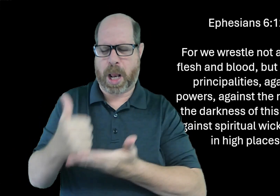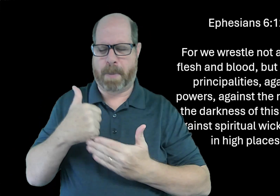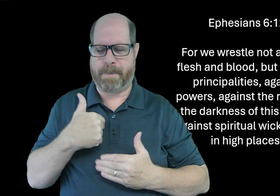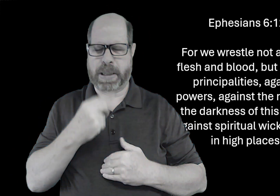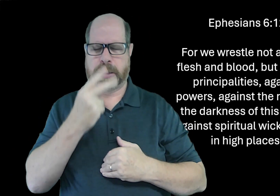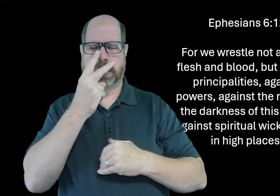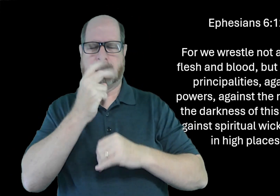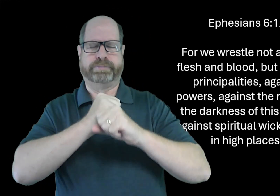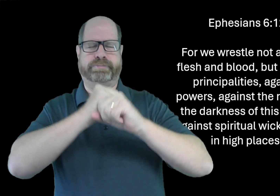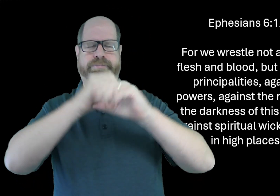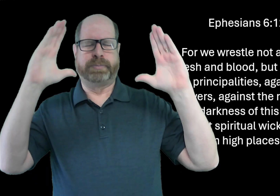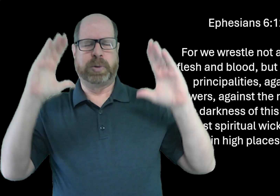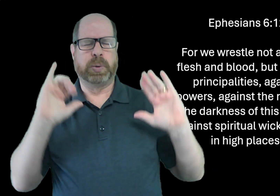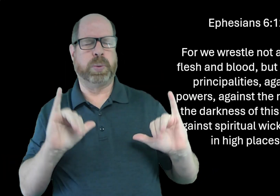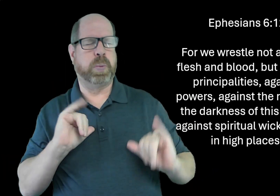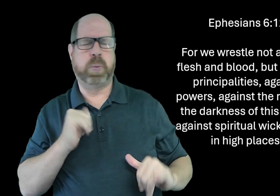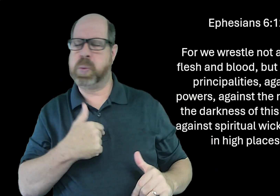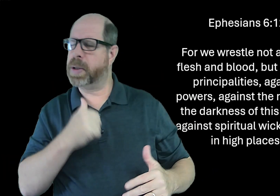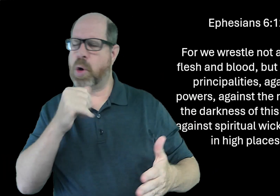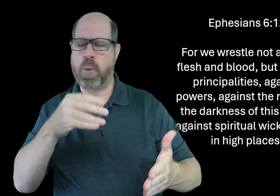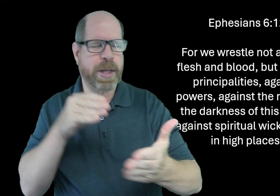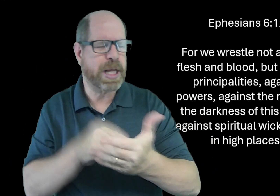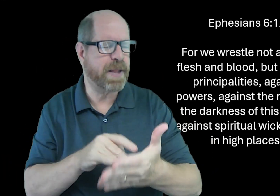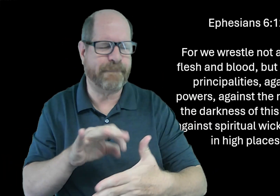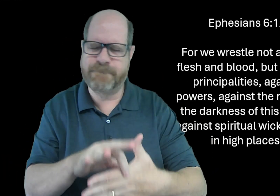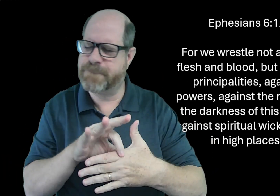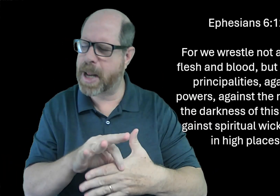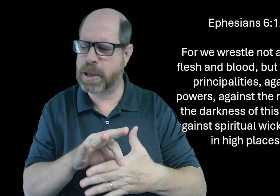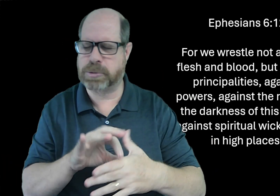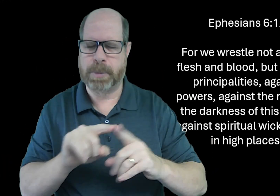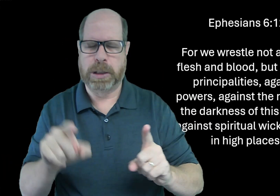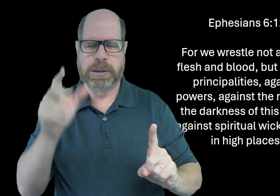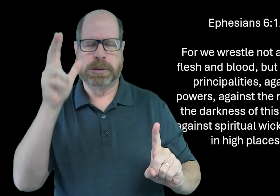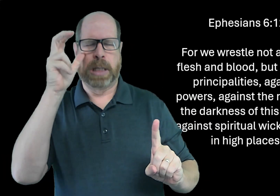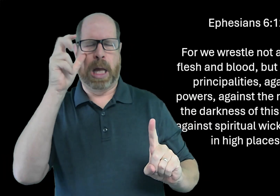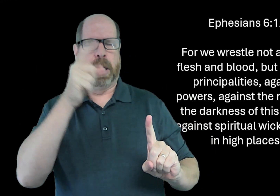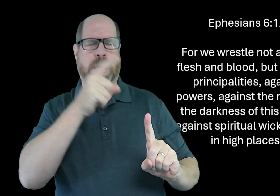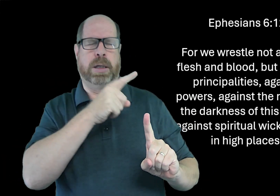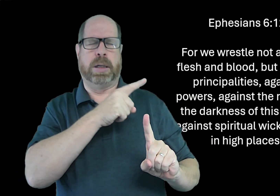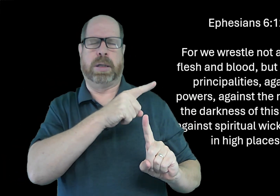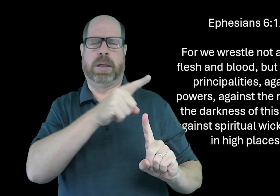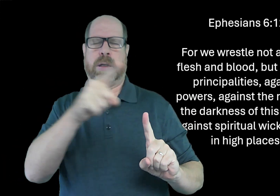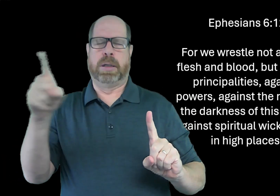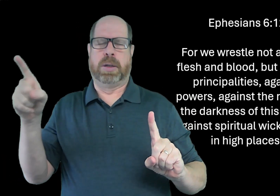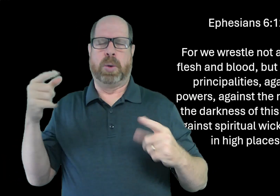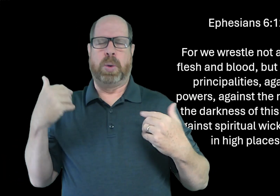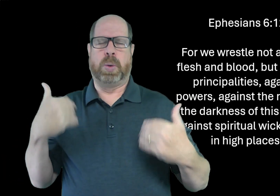verse that helps us to see the big picture. That we're not fighting against flesh. We're fighting against evil.